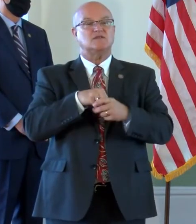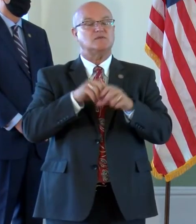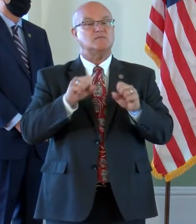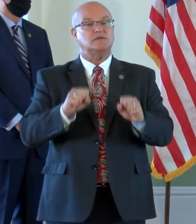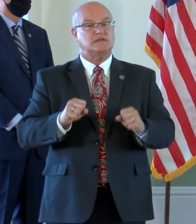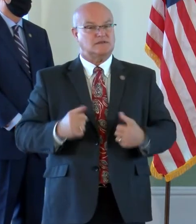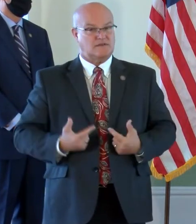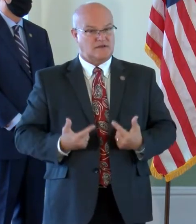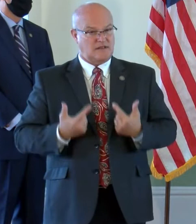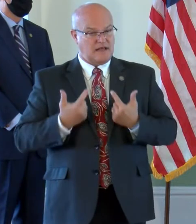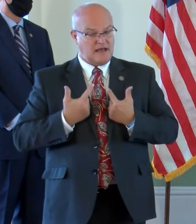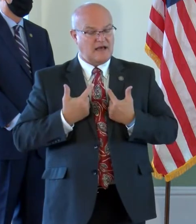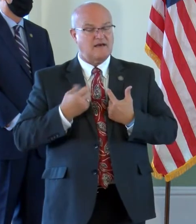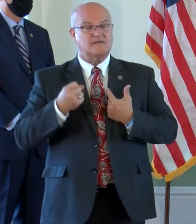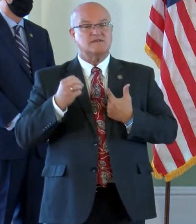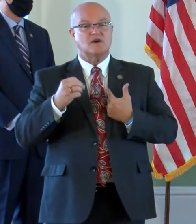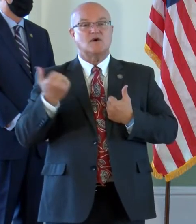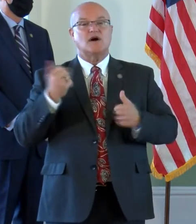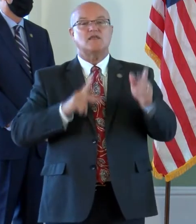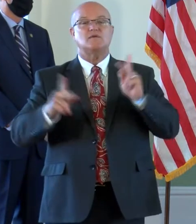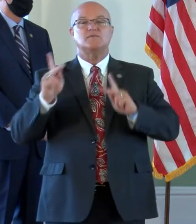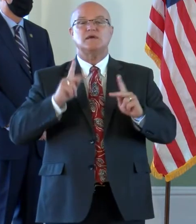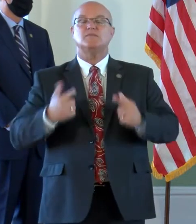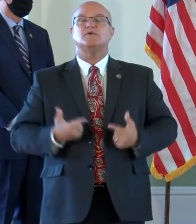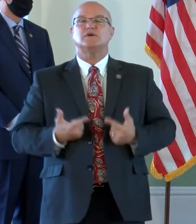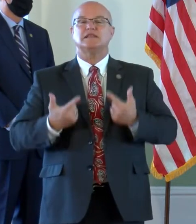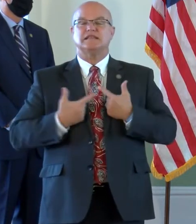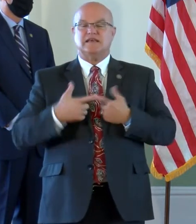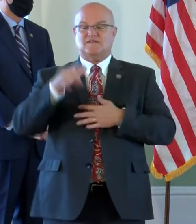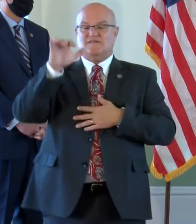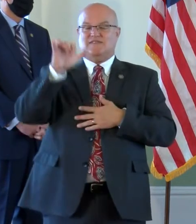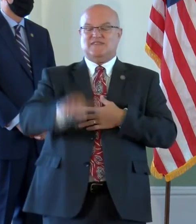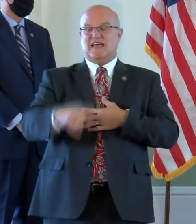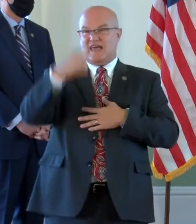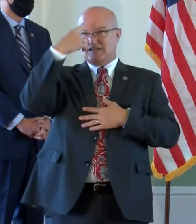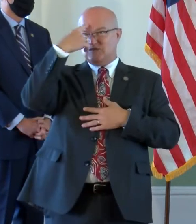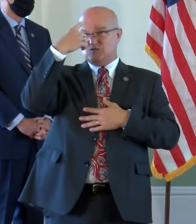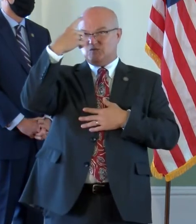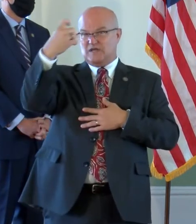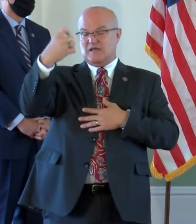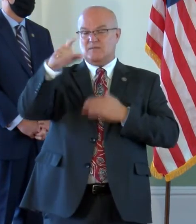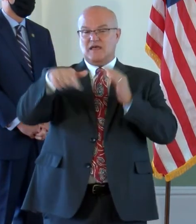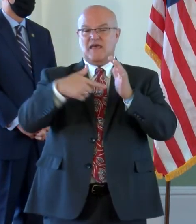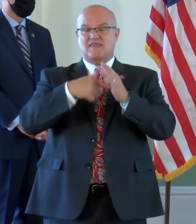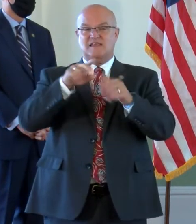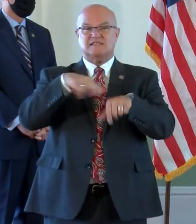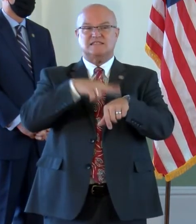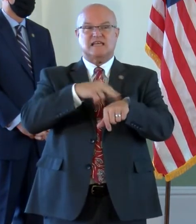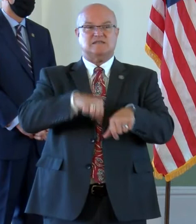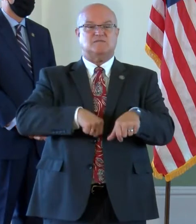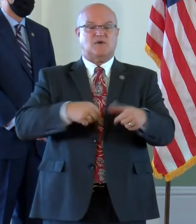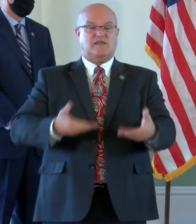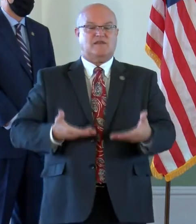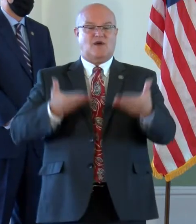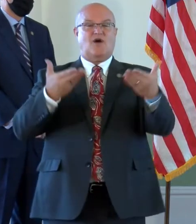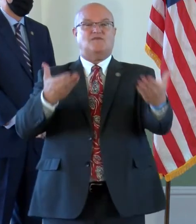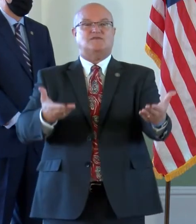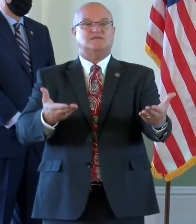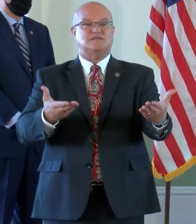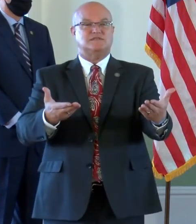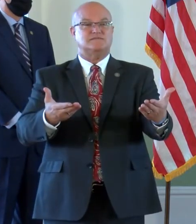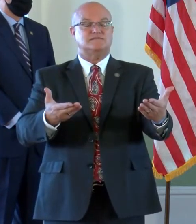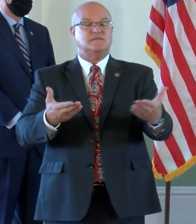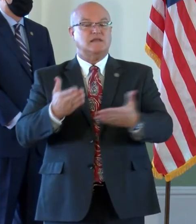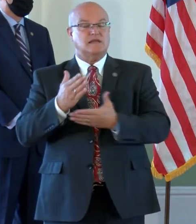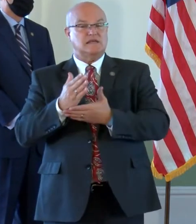their lives—so that others could live out the dream that this great nation so proudly offers. To